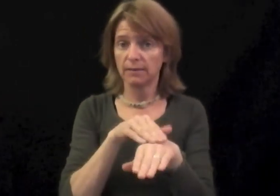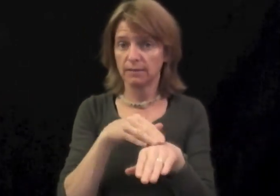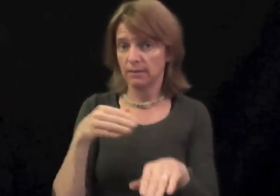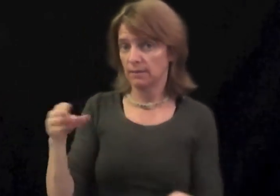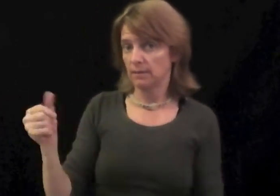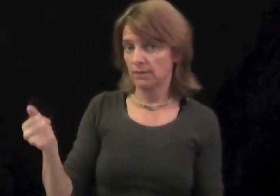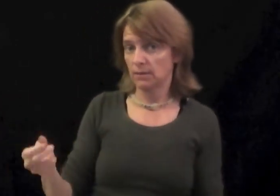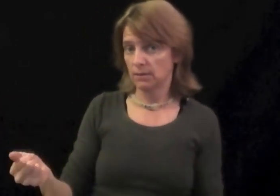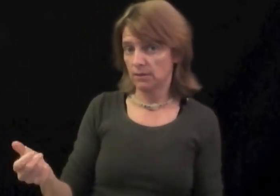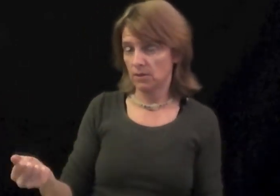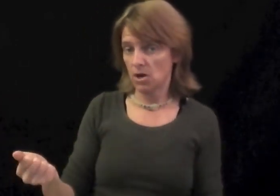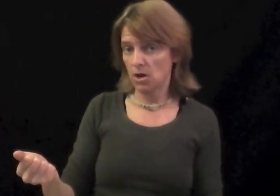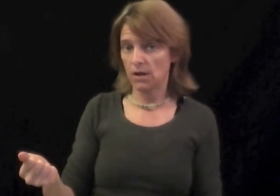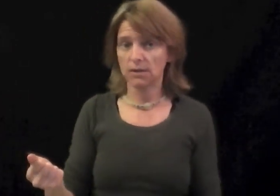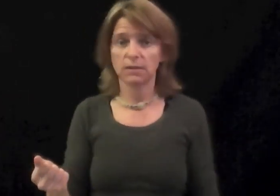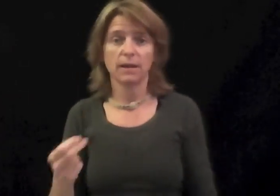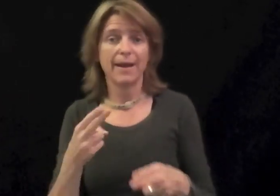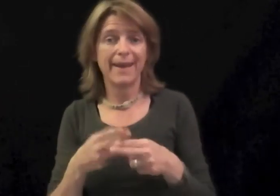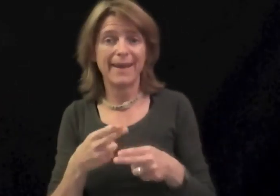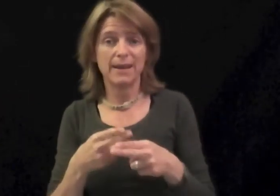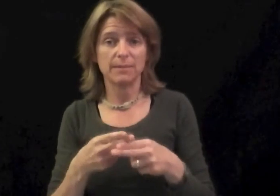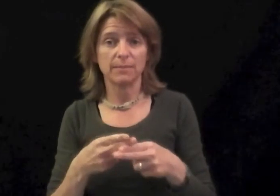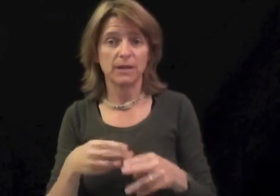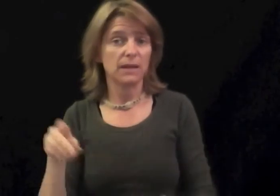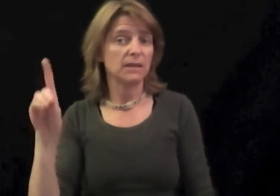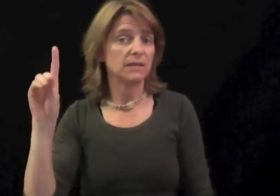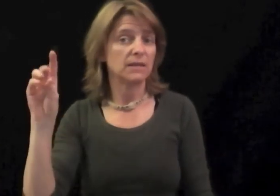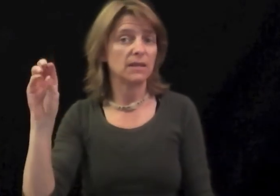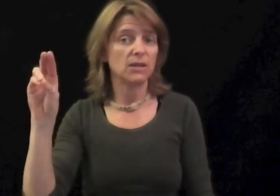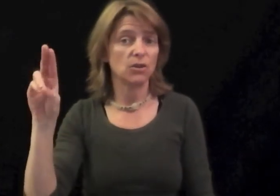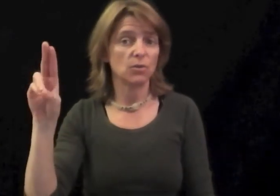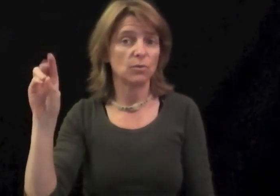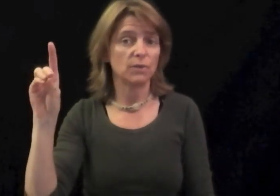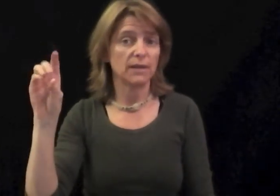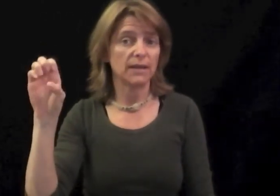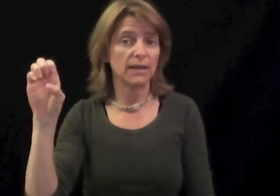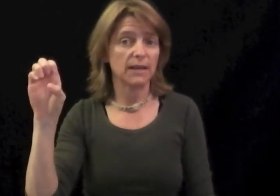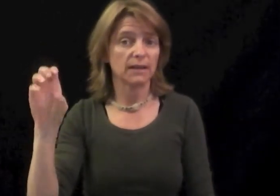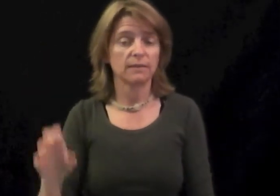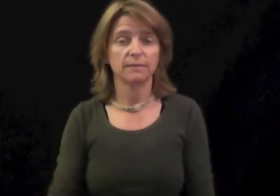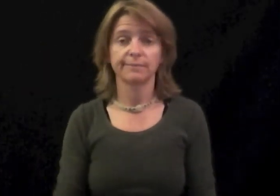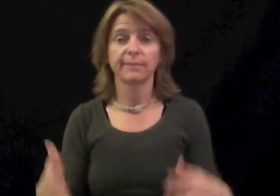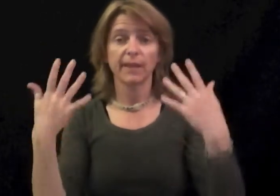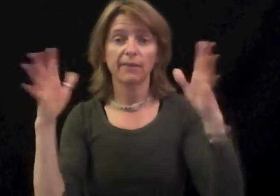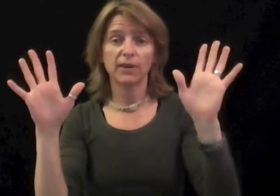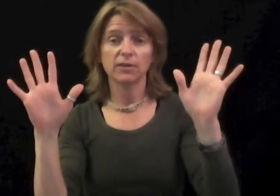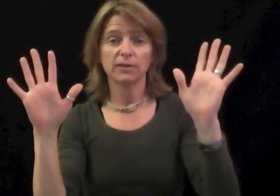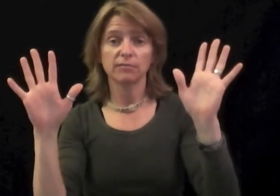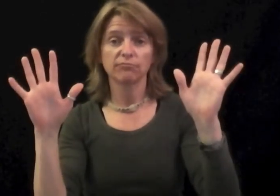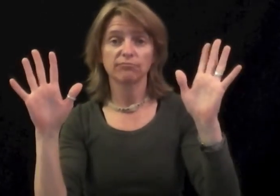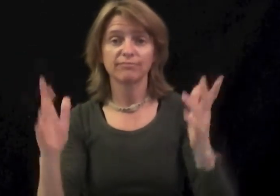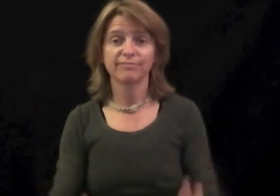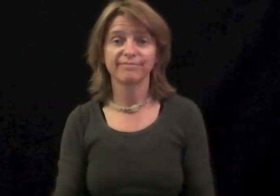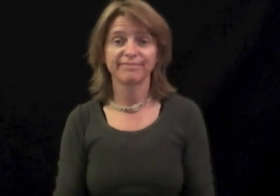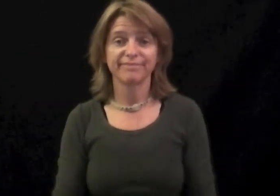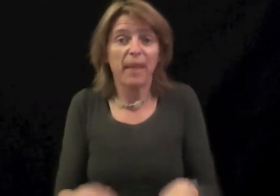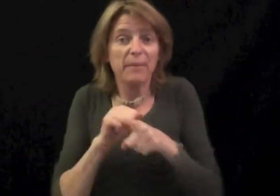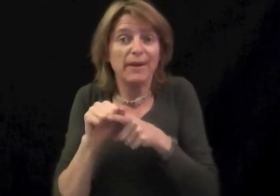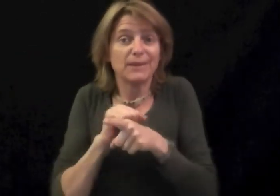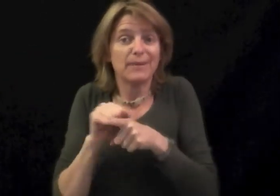DOG NAME IS D-U-D-E. FOR US. PRACTICE.